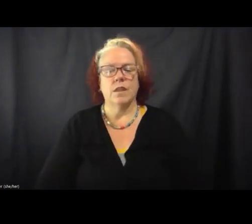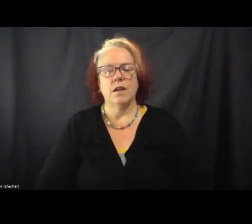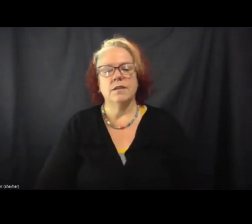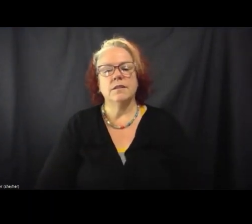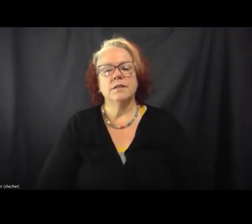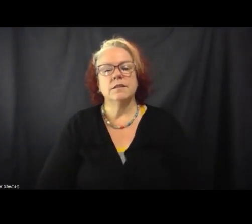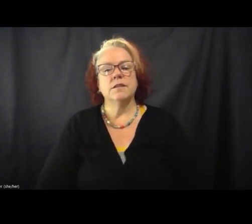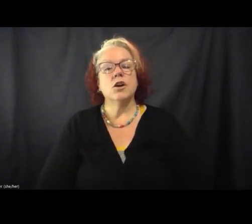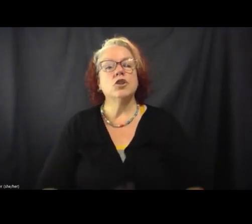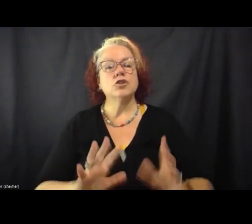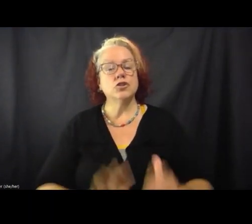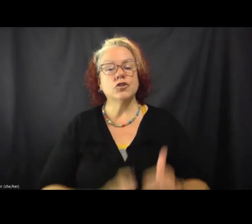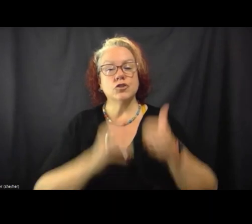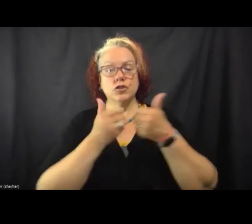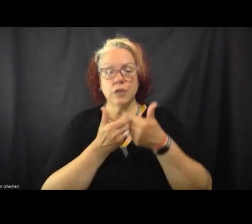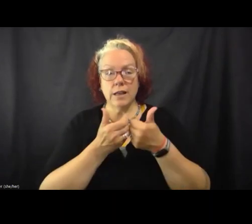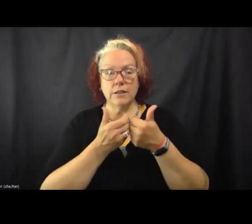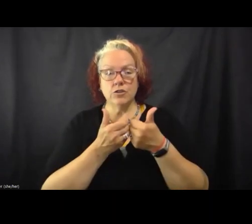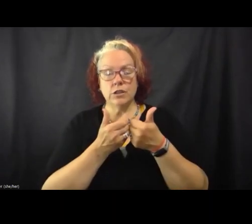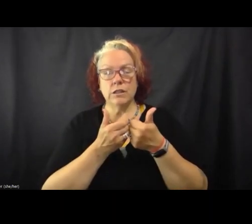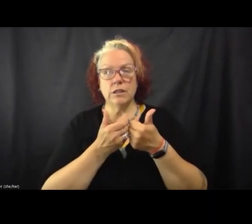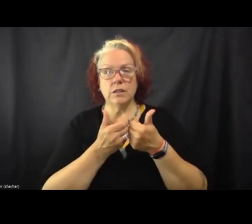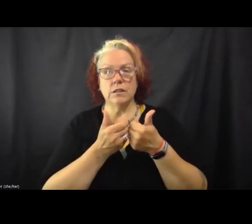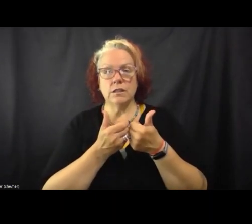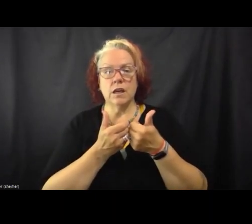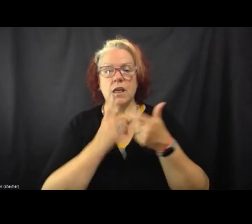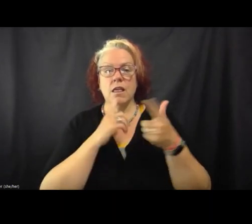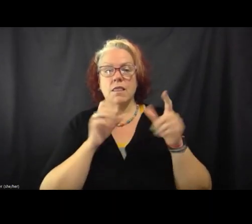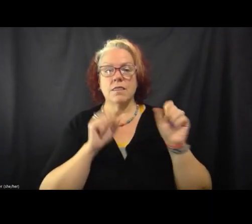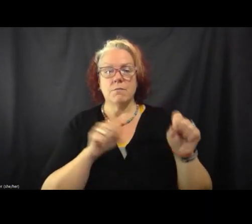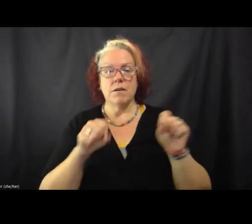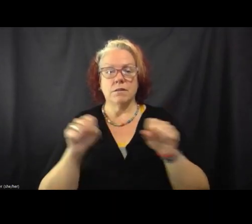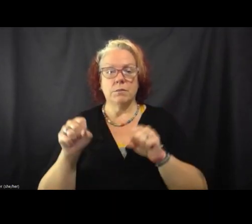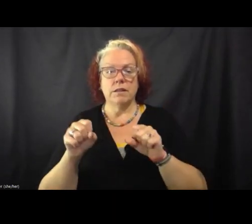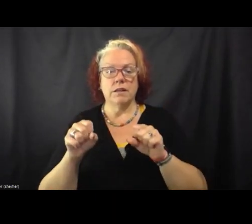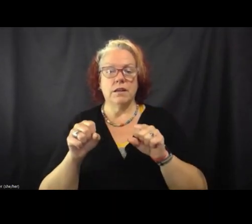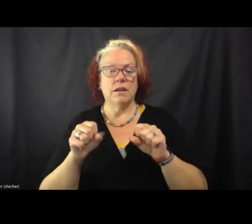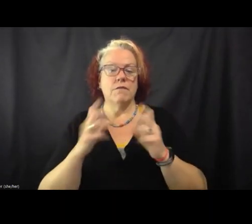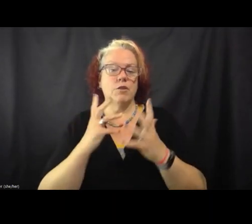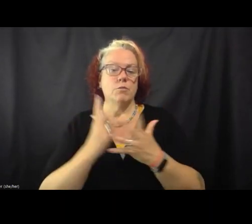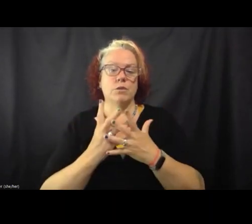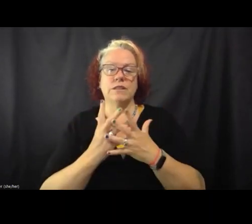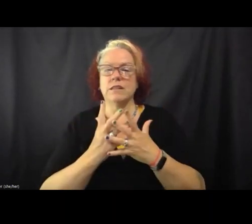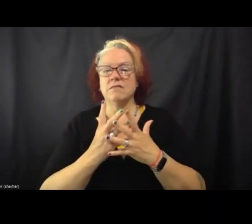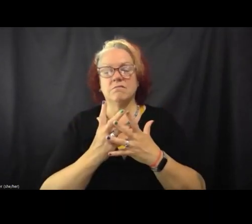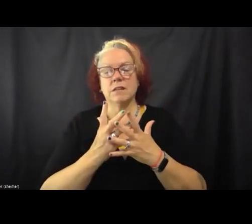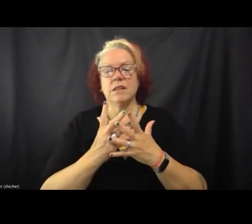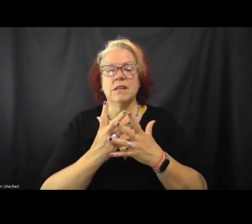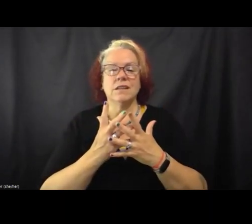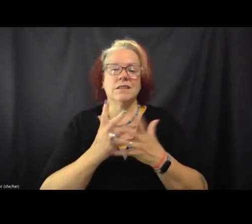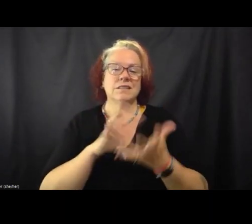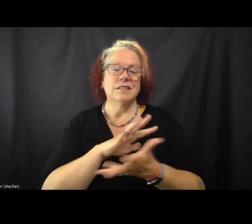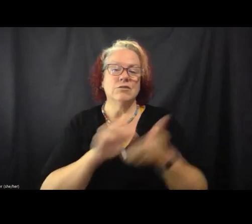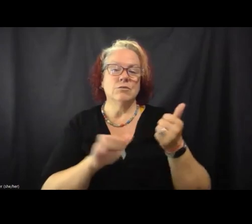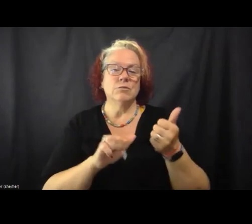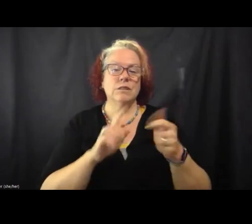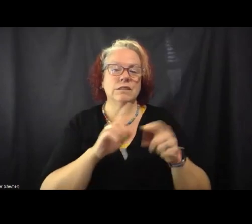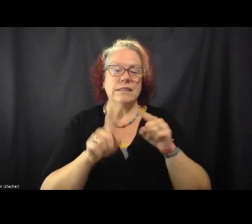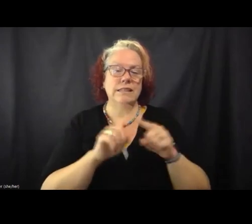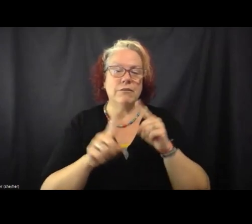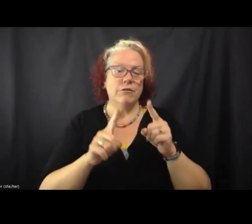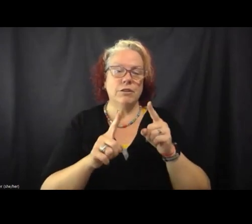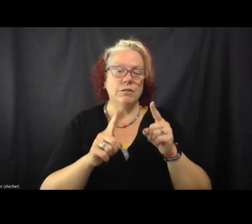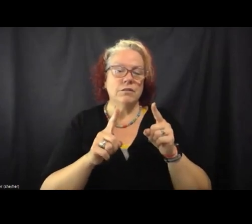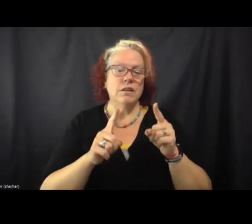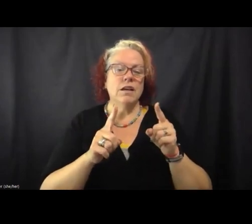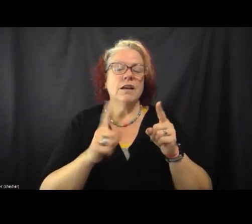or calling attention to the possibility of the prison disturbing a variety of habitats, its threat to